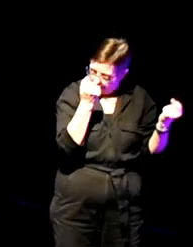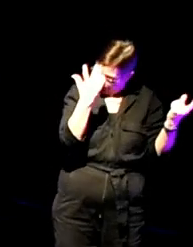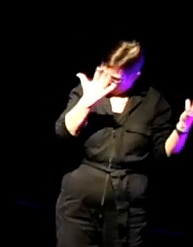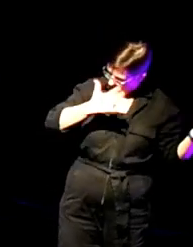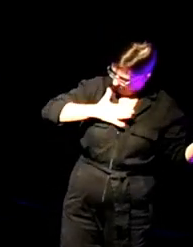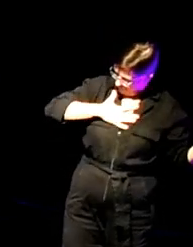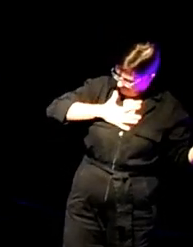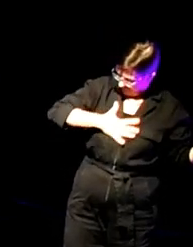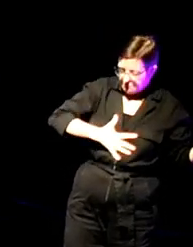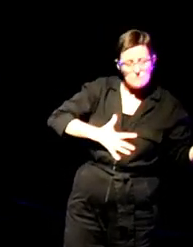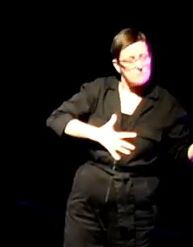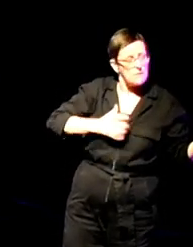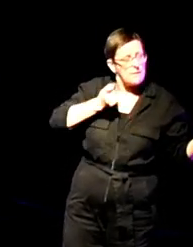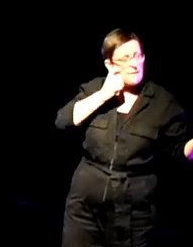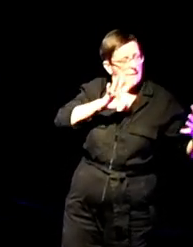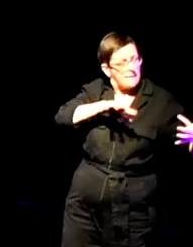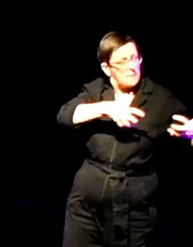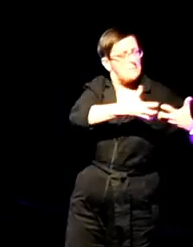for me.